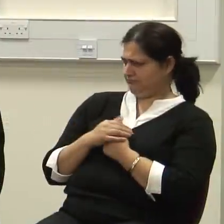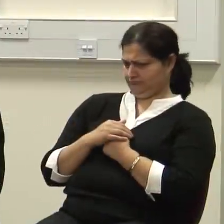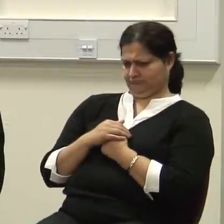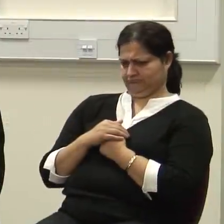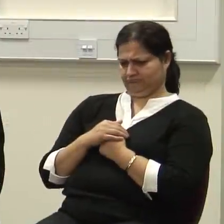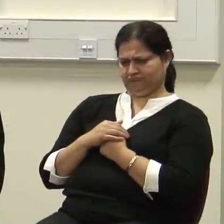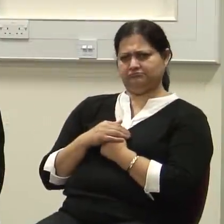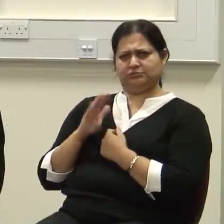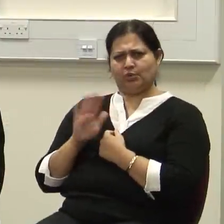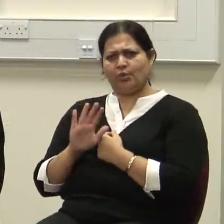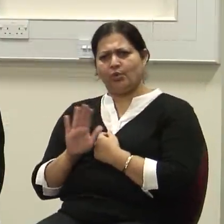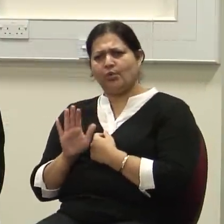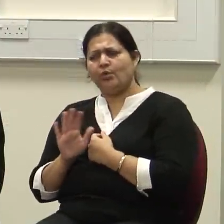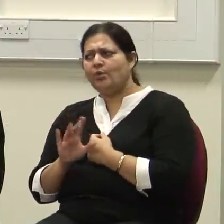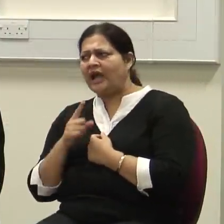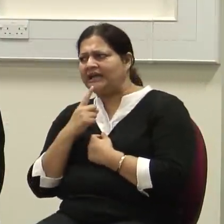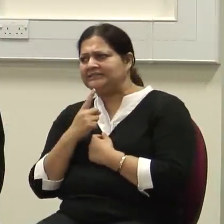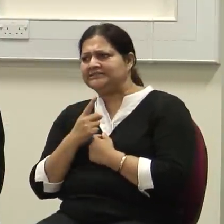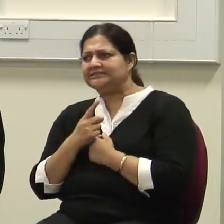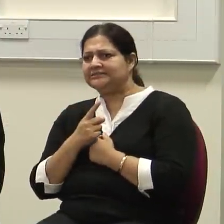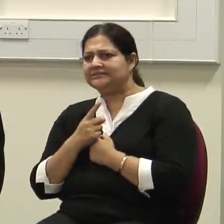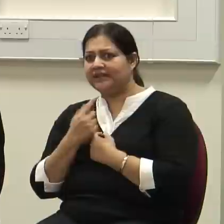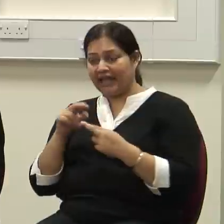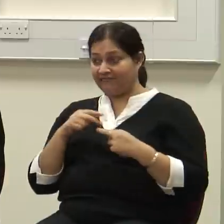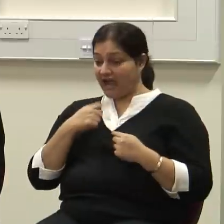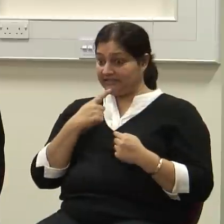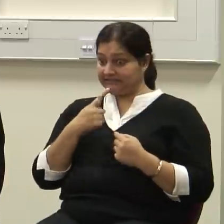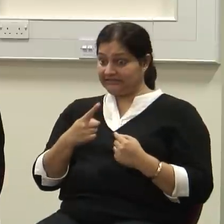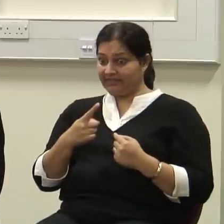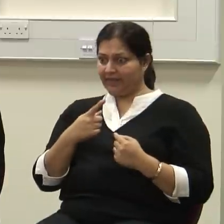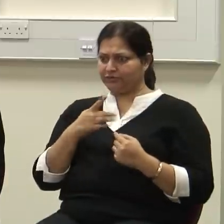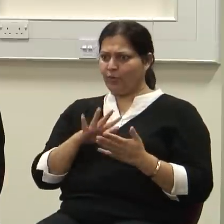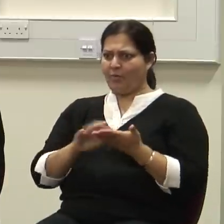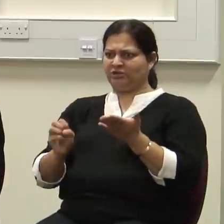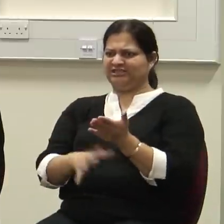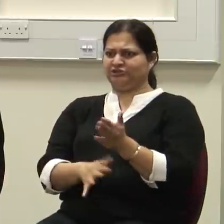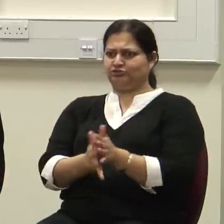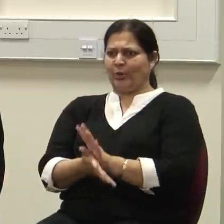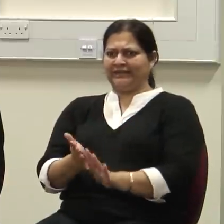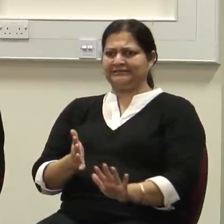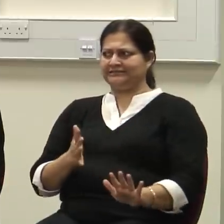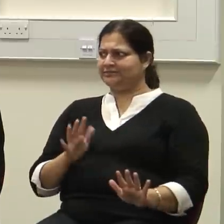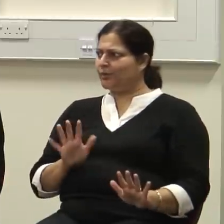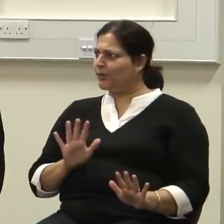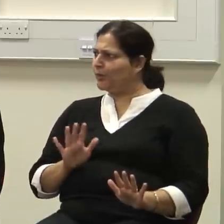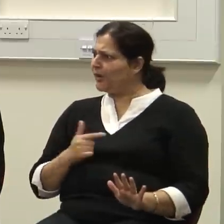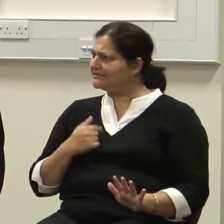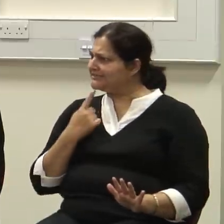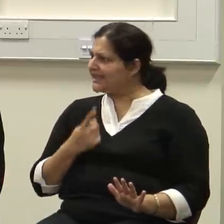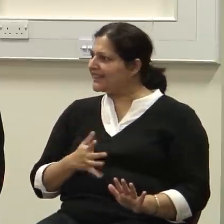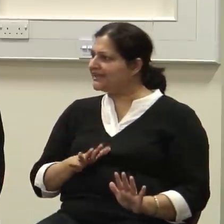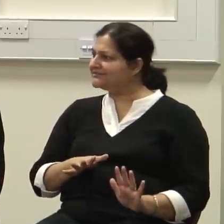No. No, I didn't. I didn't. If I said that I want to withdraw it. No. No.